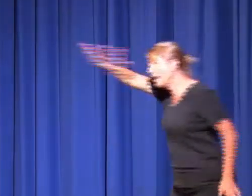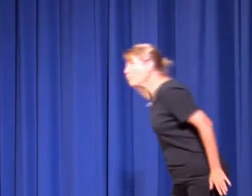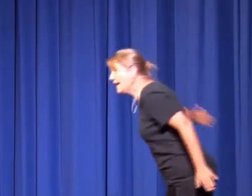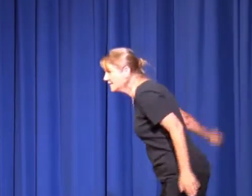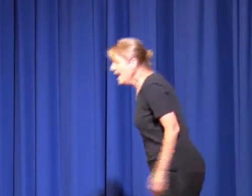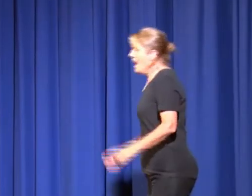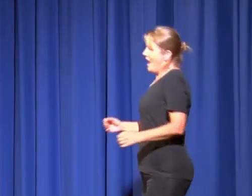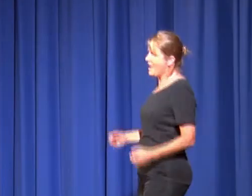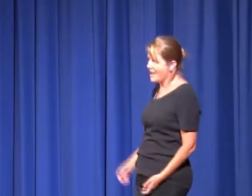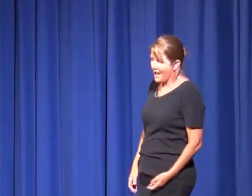and around.